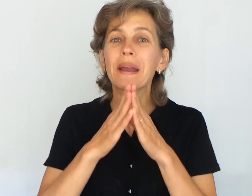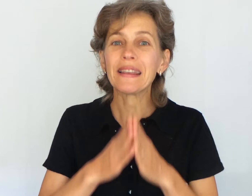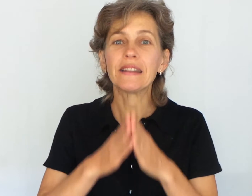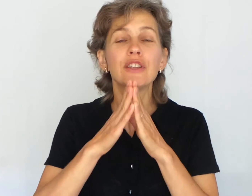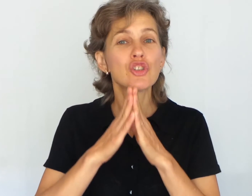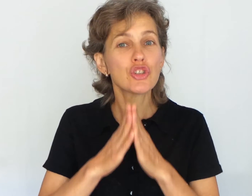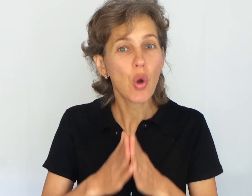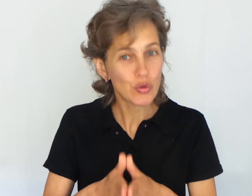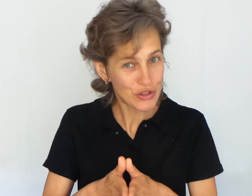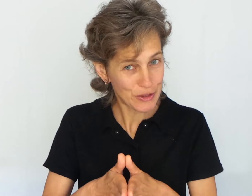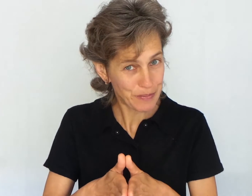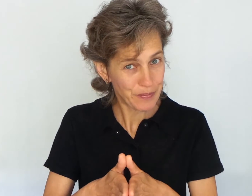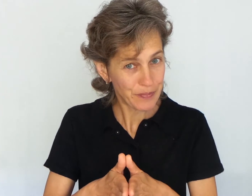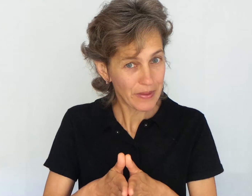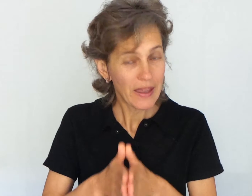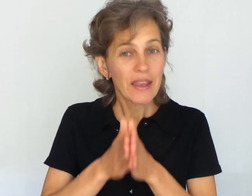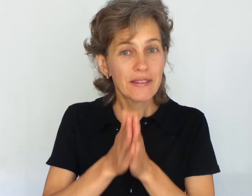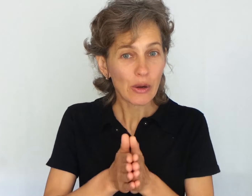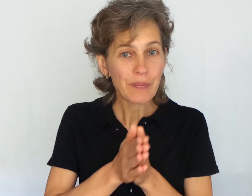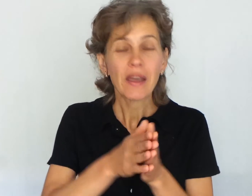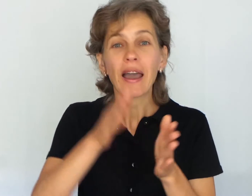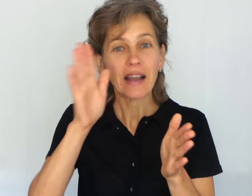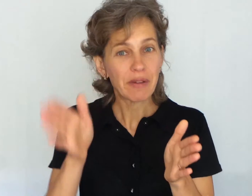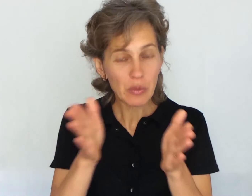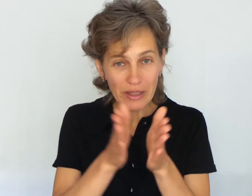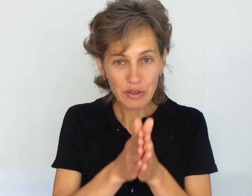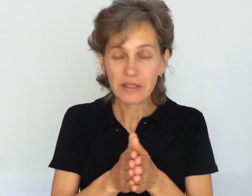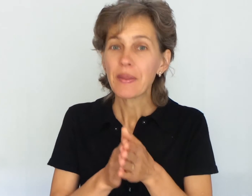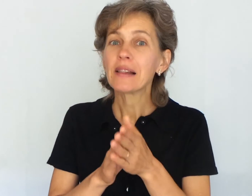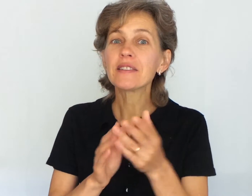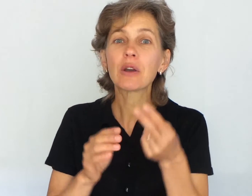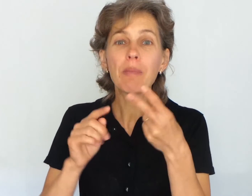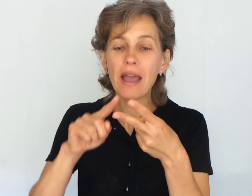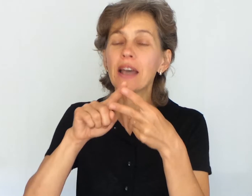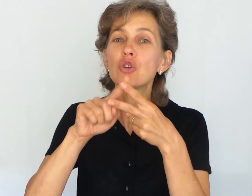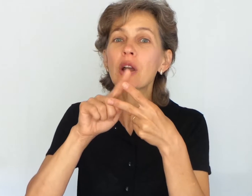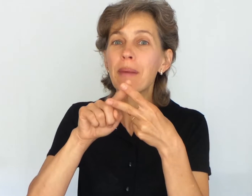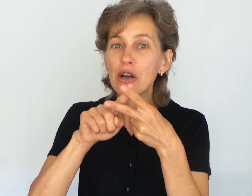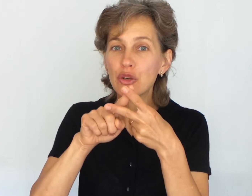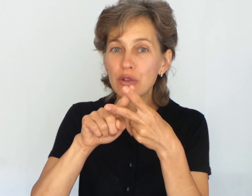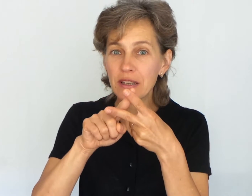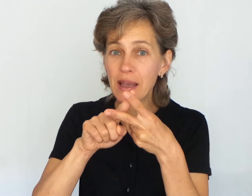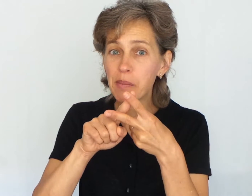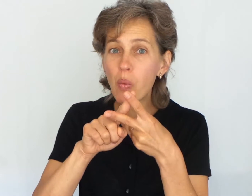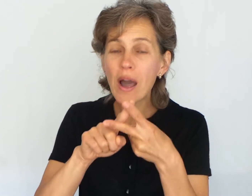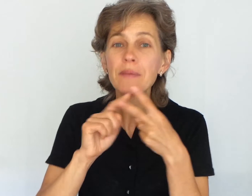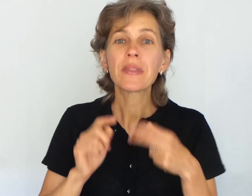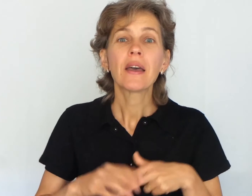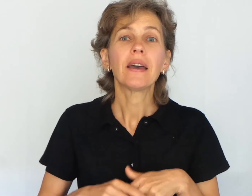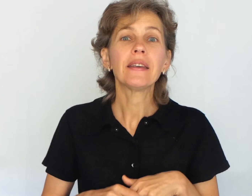kidney stones. So, I covered one reason. Let's go back and talk about the reason number one is